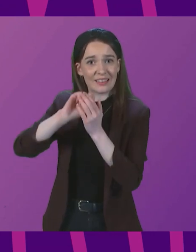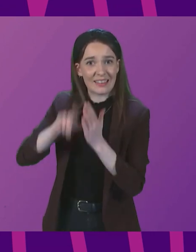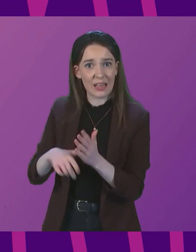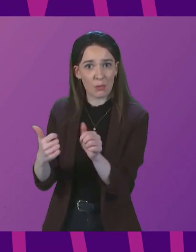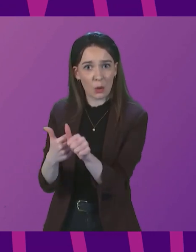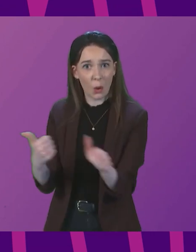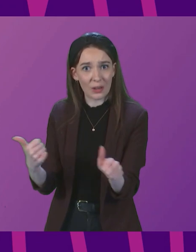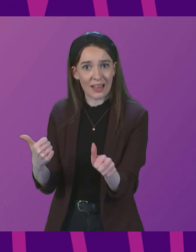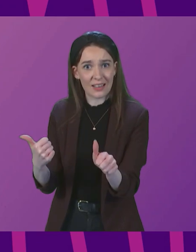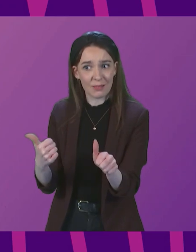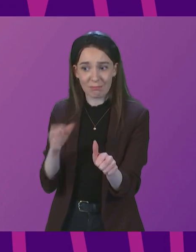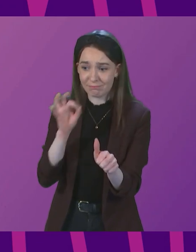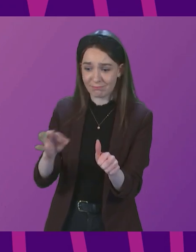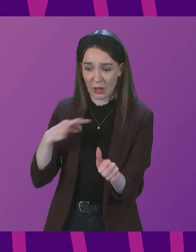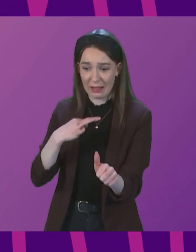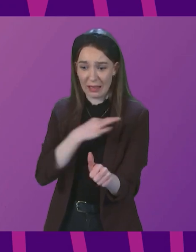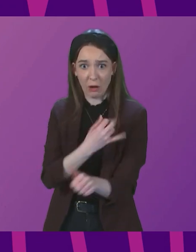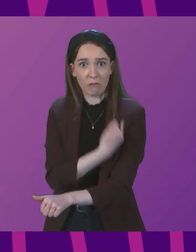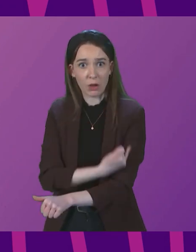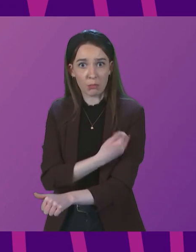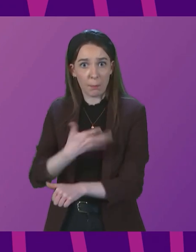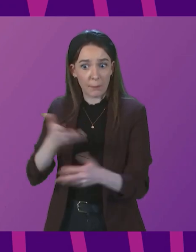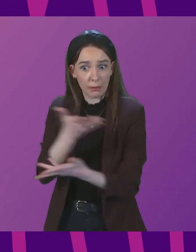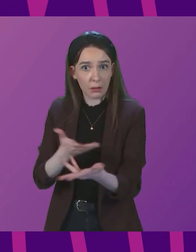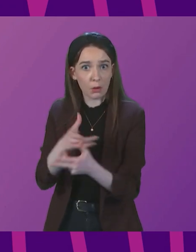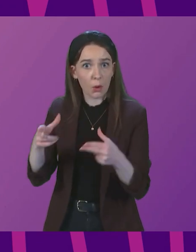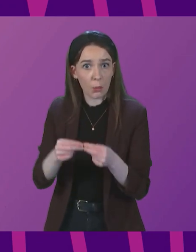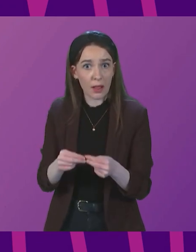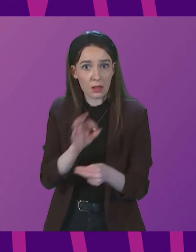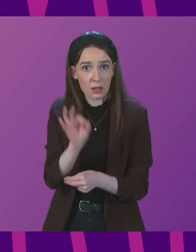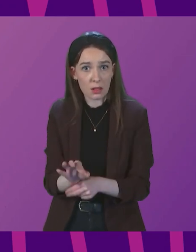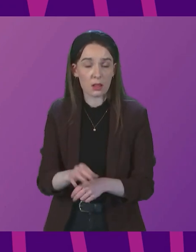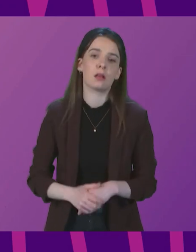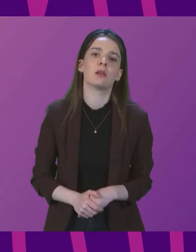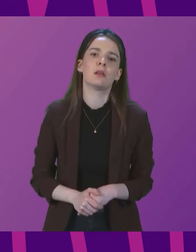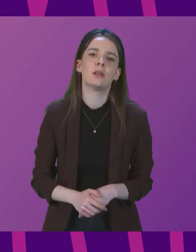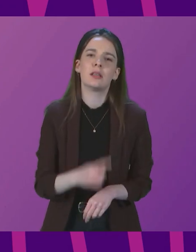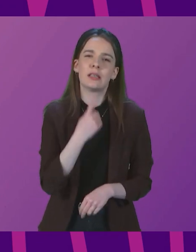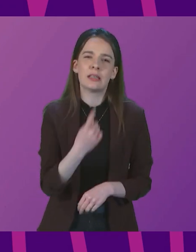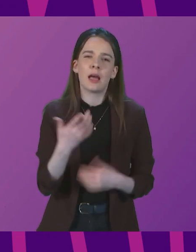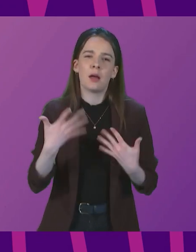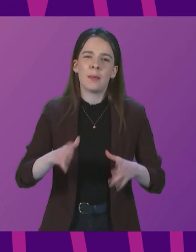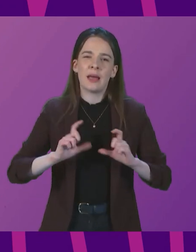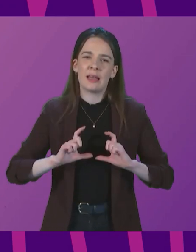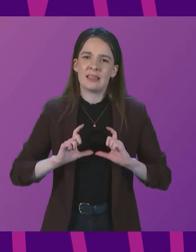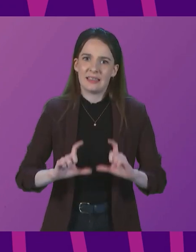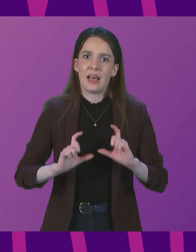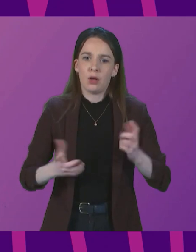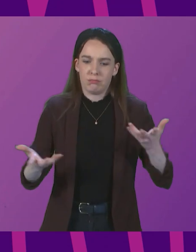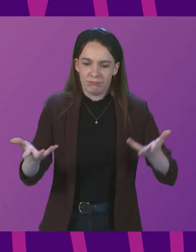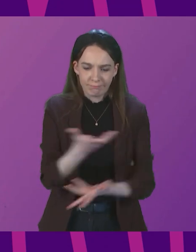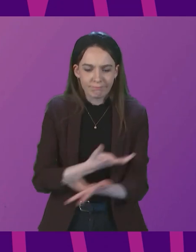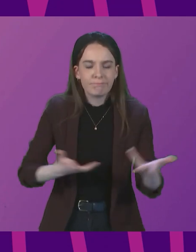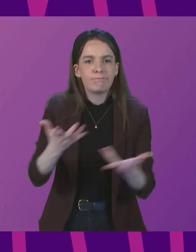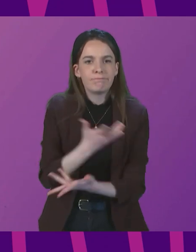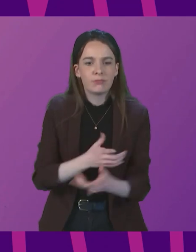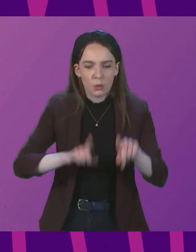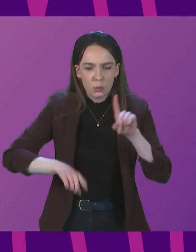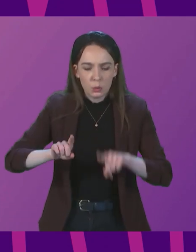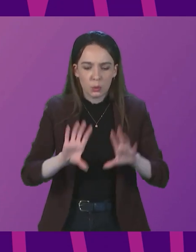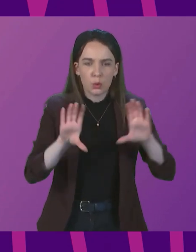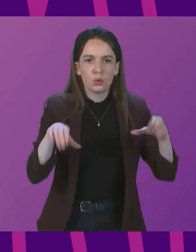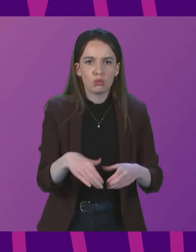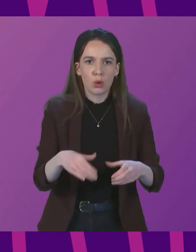people who are clinically vulnerable? First Minister. We will continue to engage with a range of groups in the population about all of these